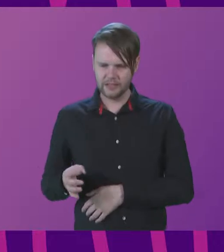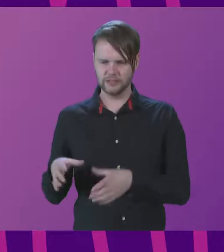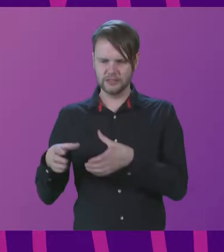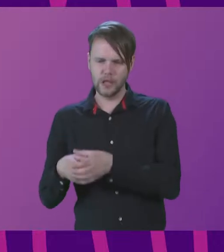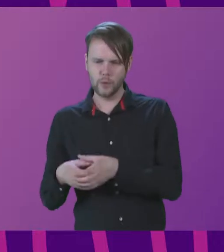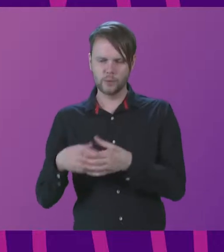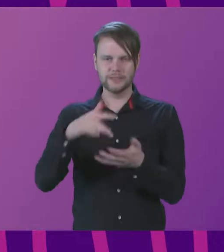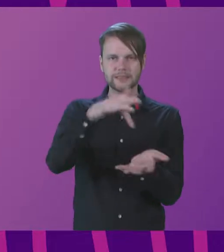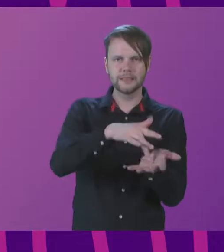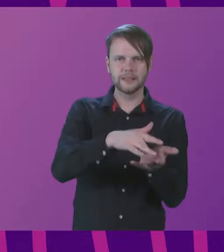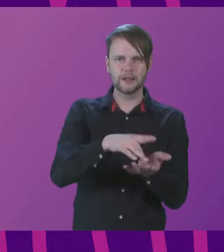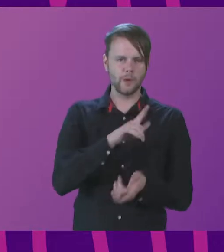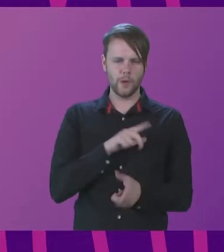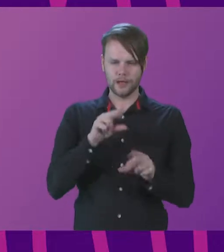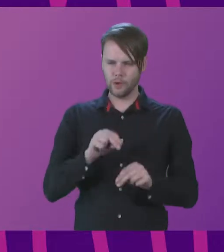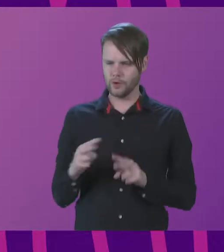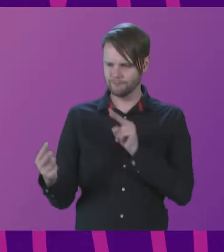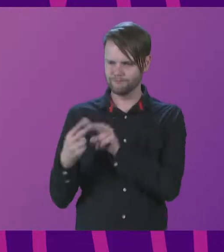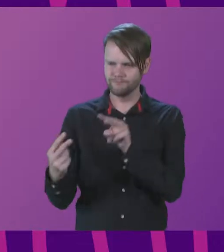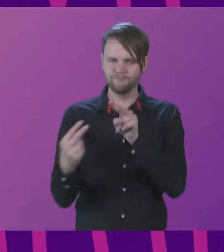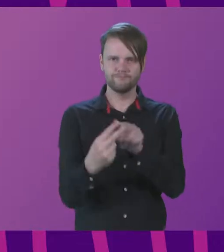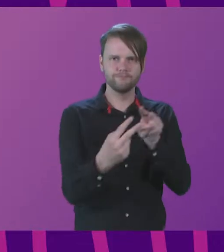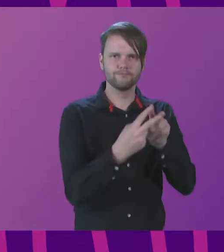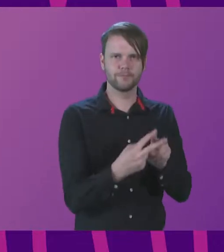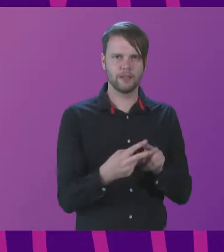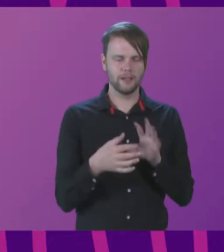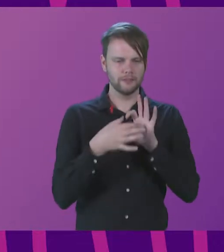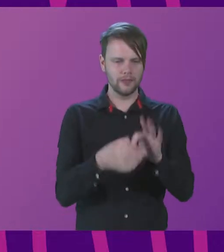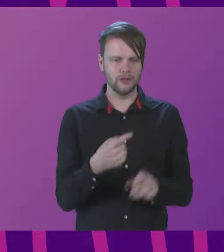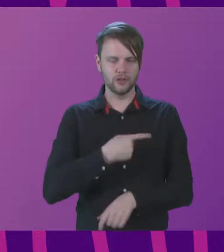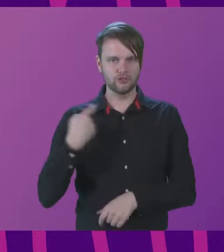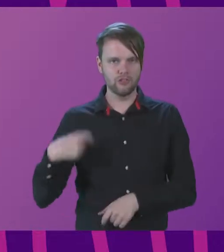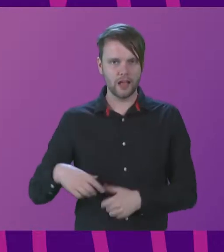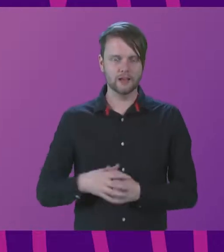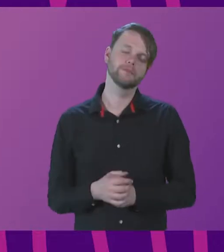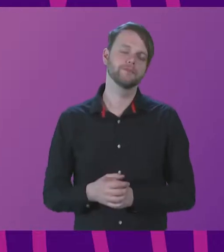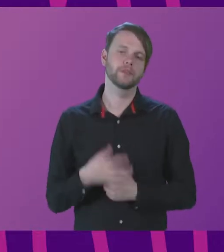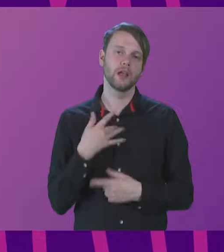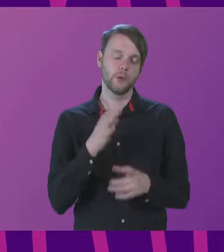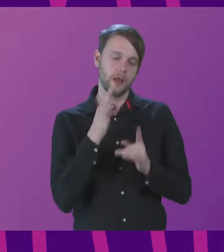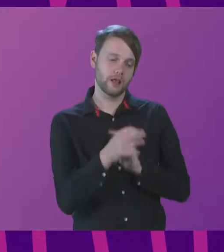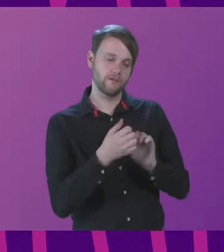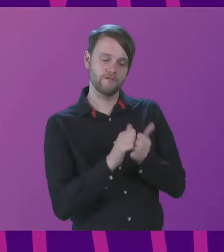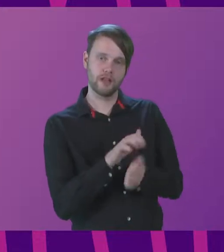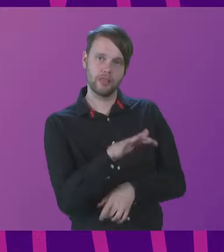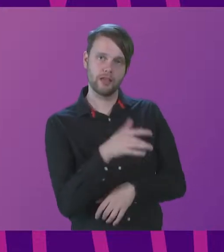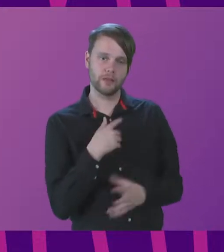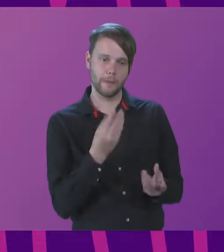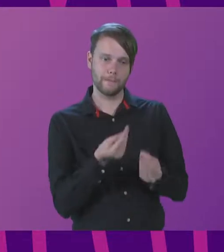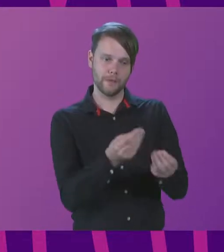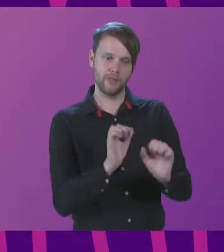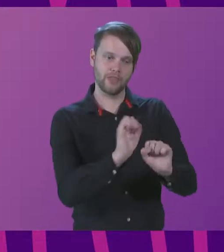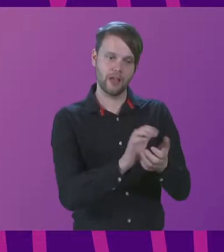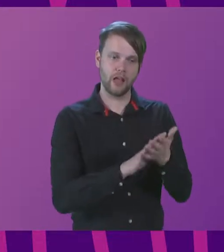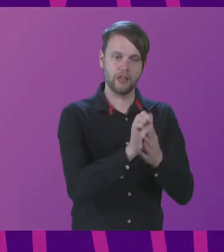all of our cities twinned with communities in Ukraine. And I would ask our Ukrainian friends to take back to their